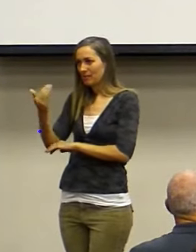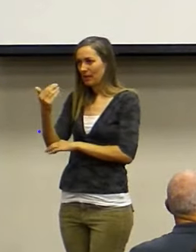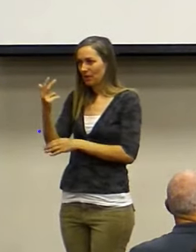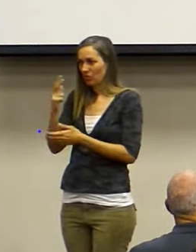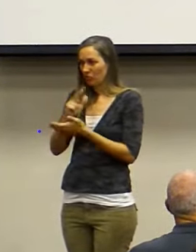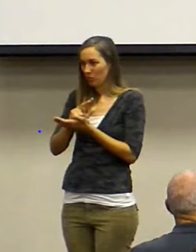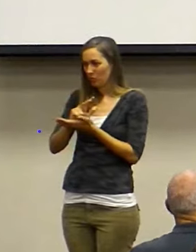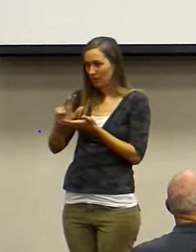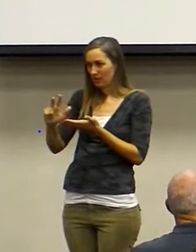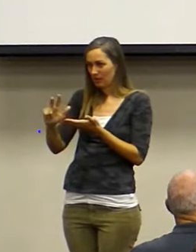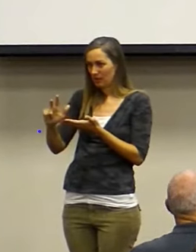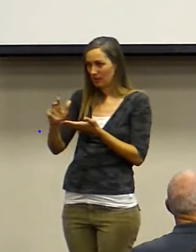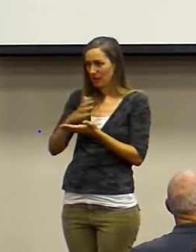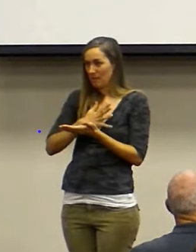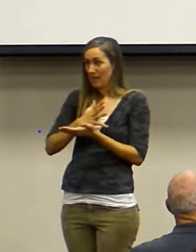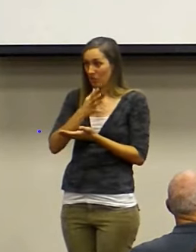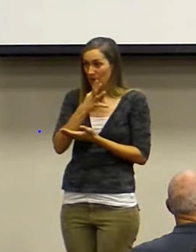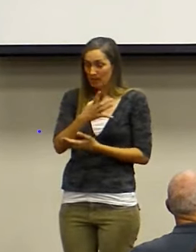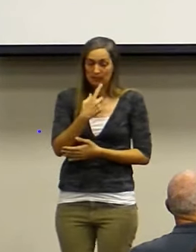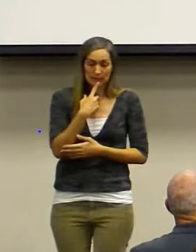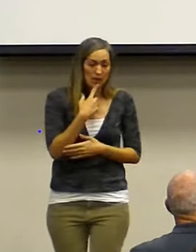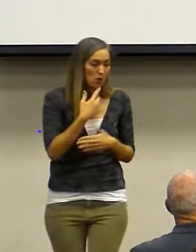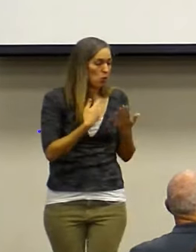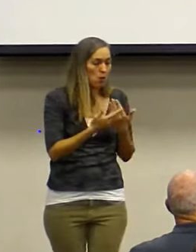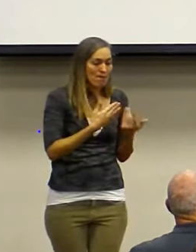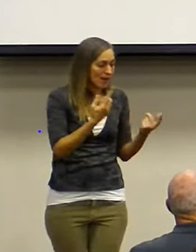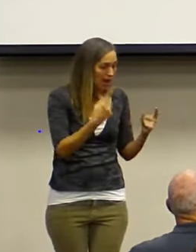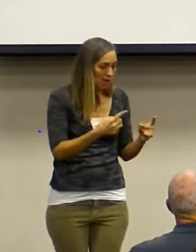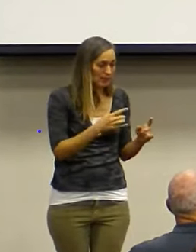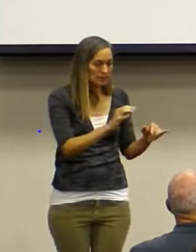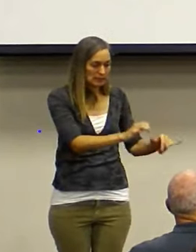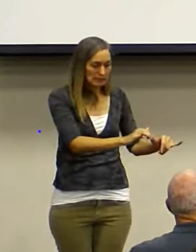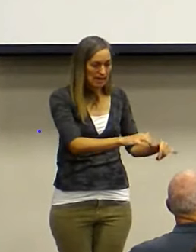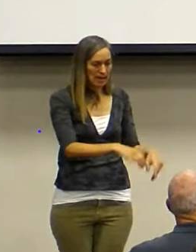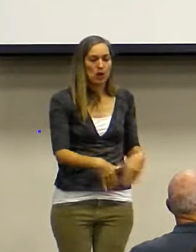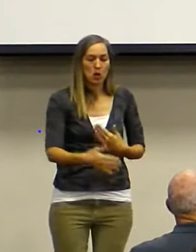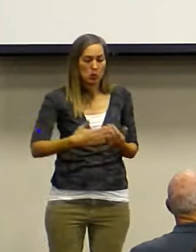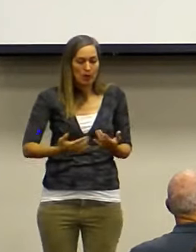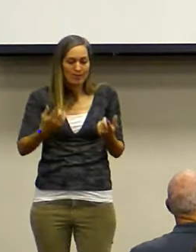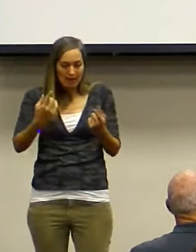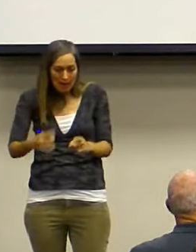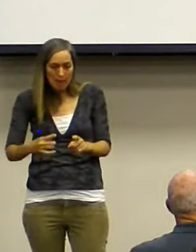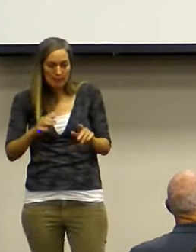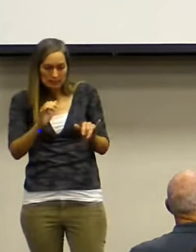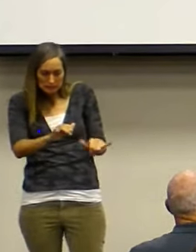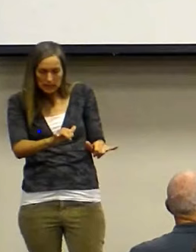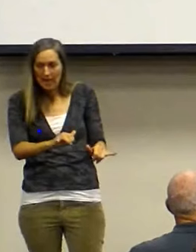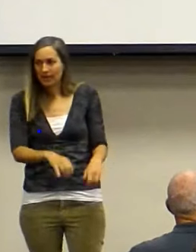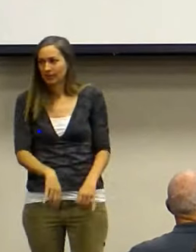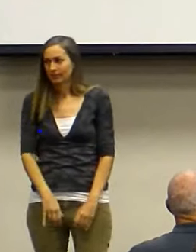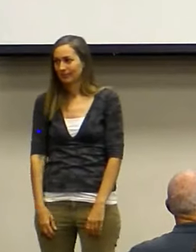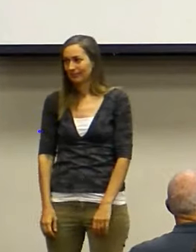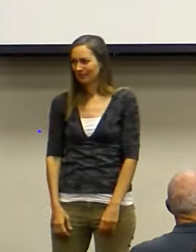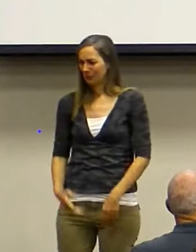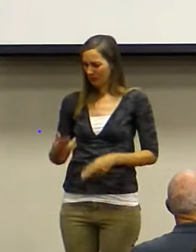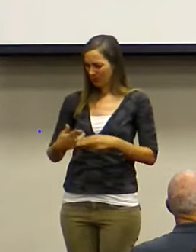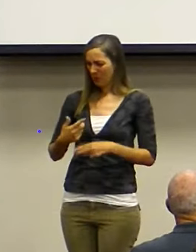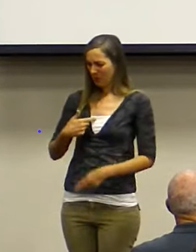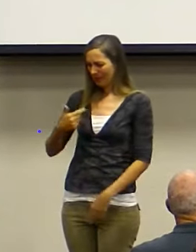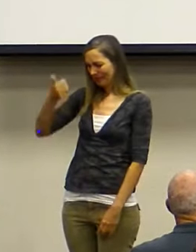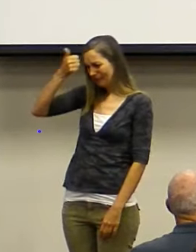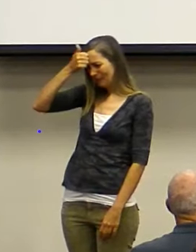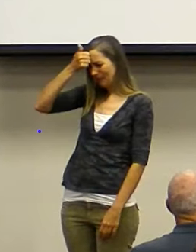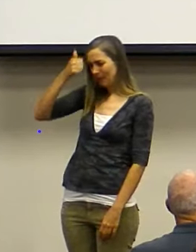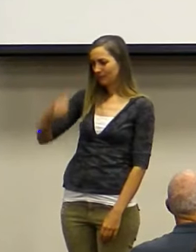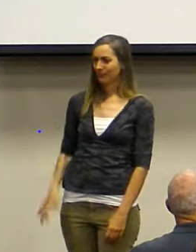happens, I want you to stay there and complete what you're doing. She has this word for me. She called me a dumb-dumb. She goes, dumb-dumb, how is it you're the